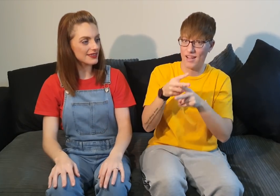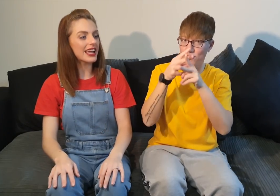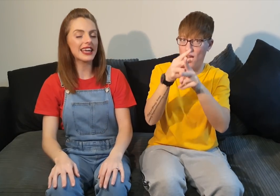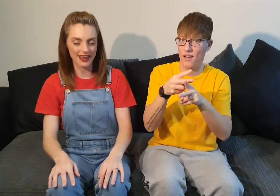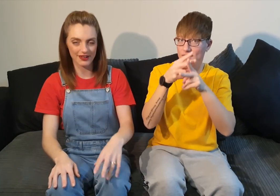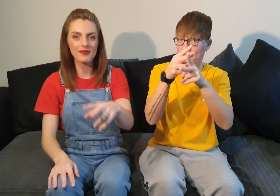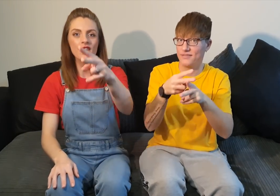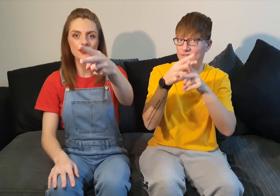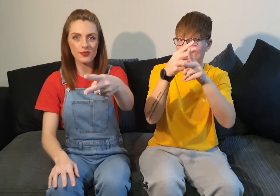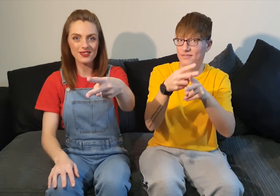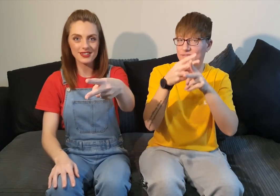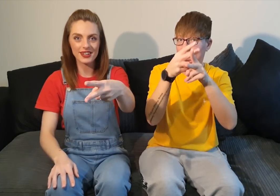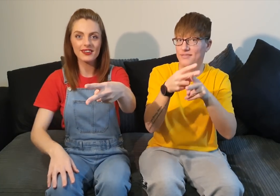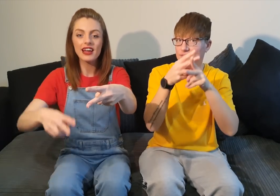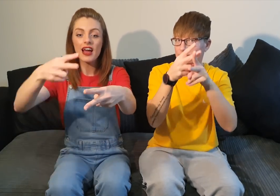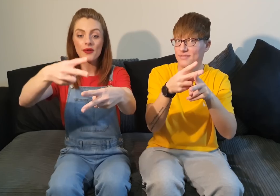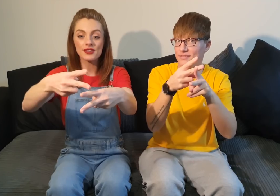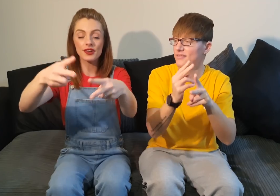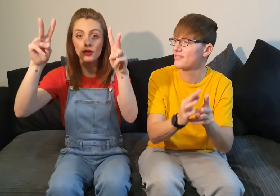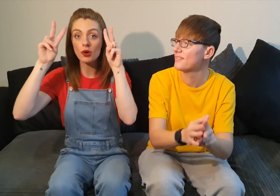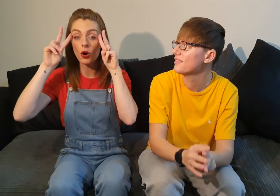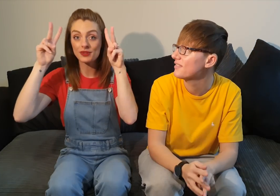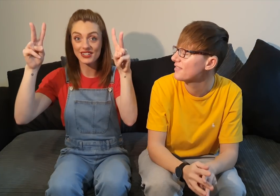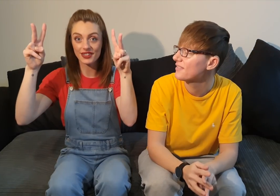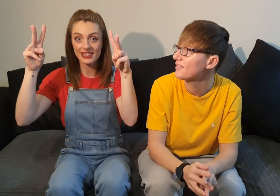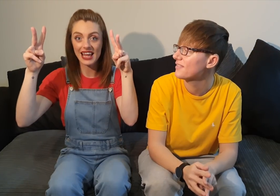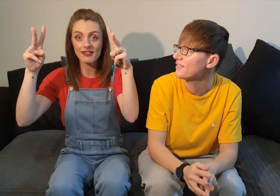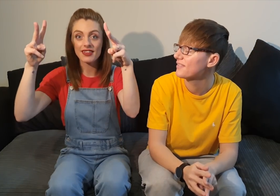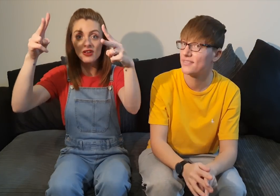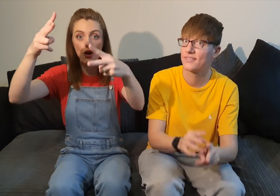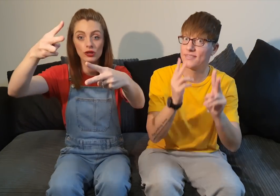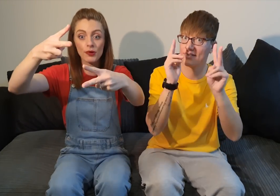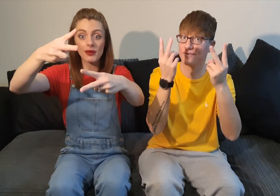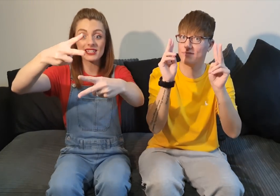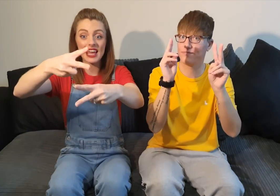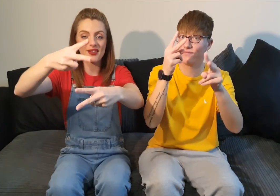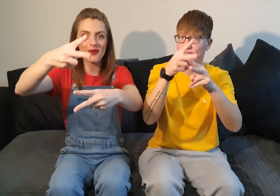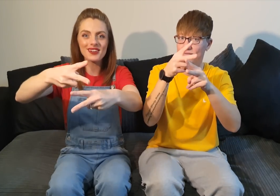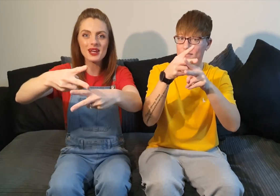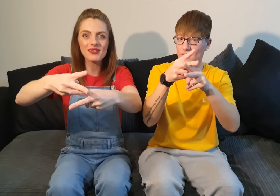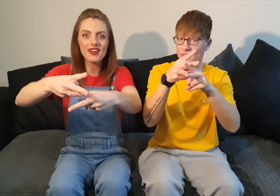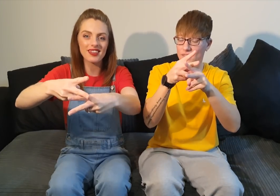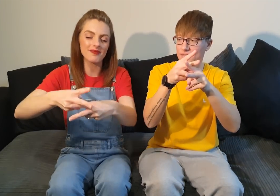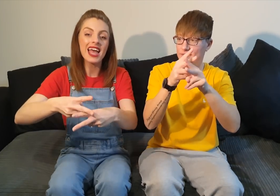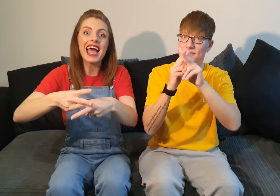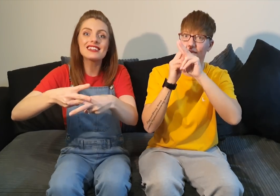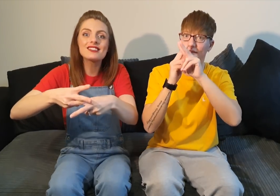carer so one two one two from your optician carry this on put them together one on top of the other in a